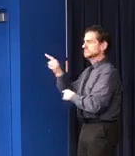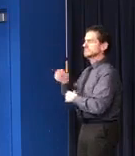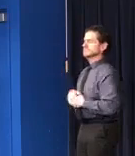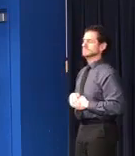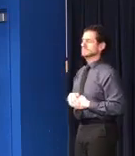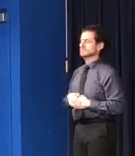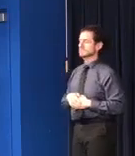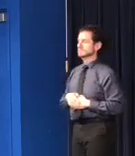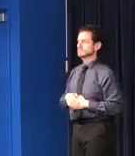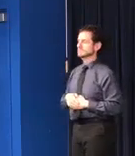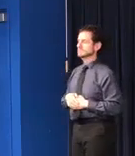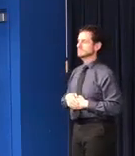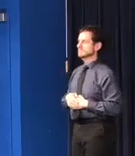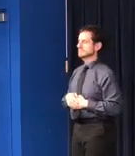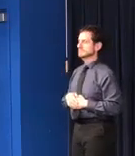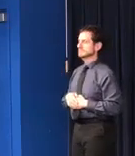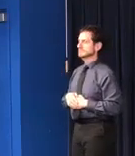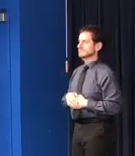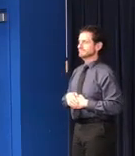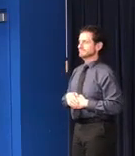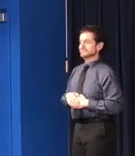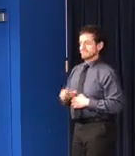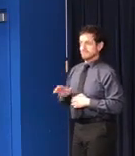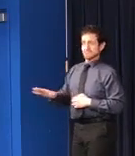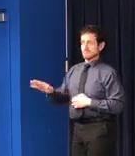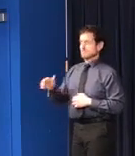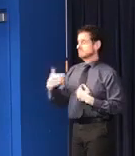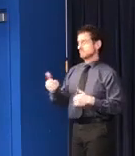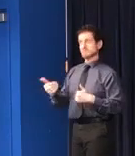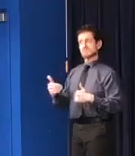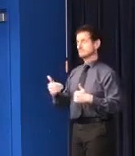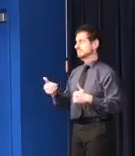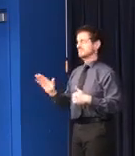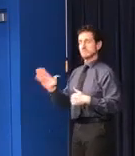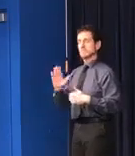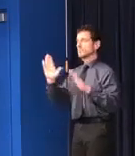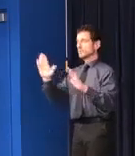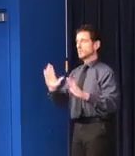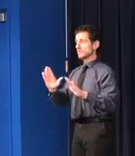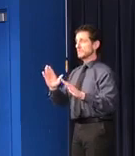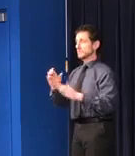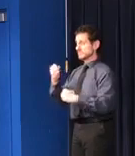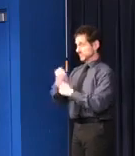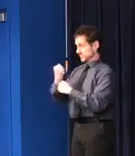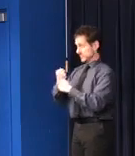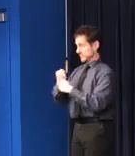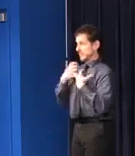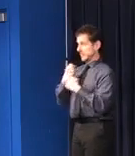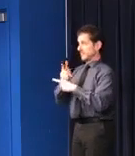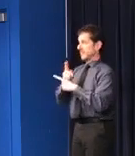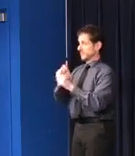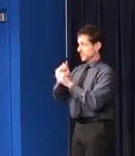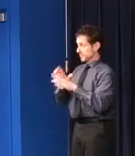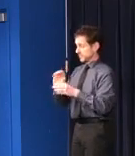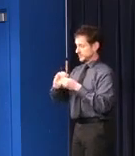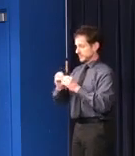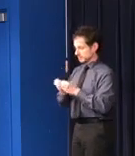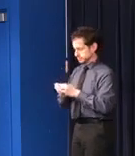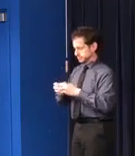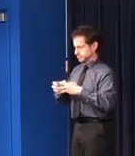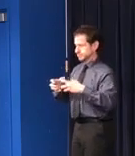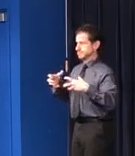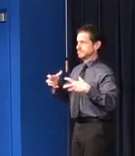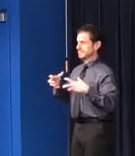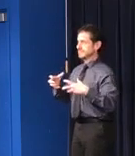Additionally thanks to your amazing outpouring of support our health care workforce is expanding. We